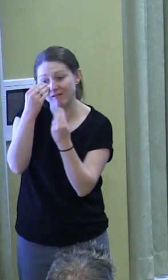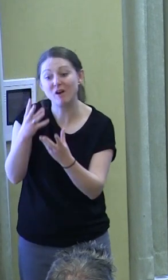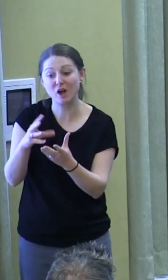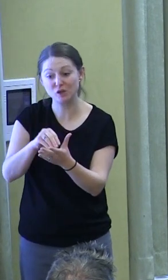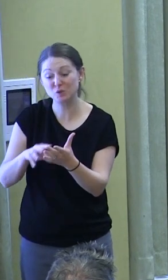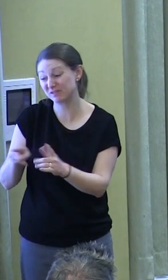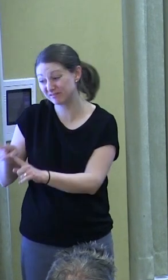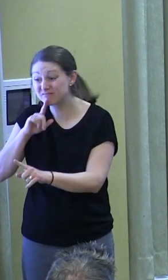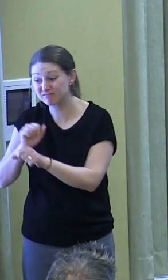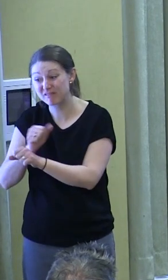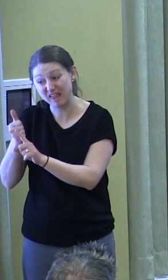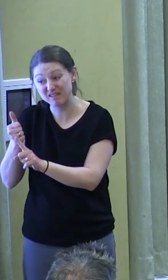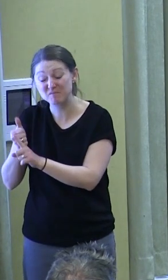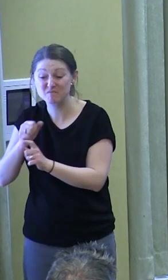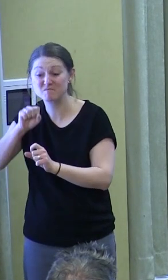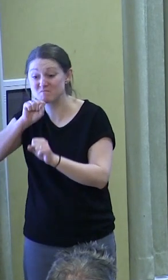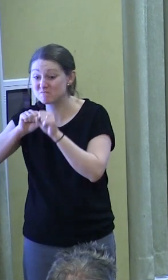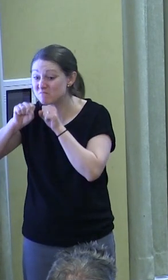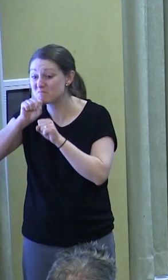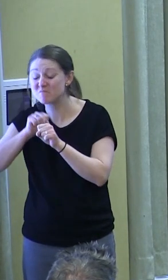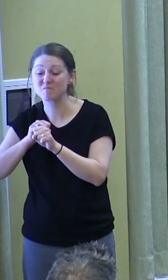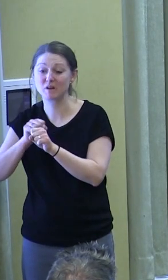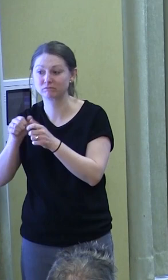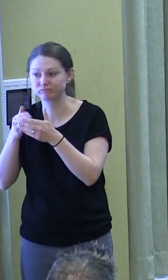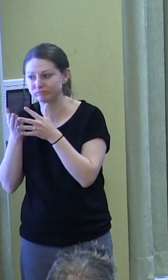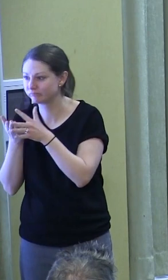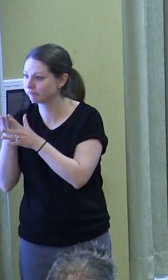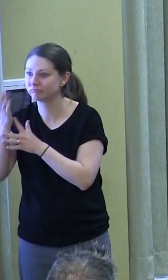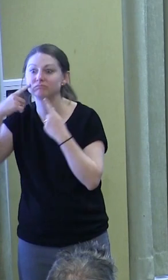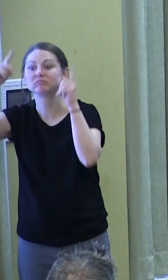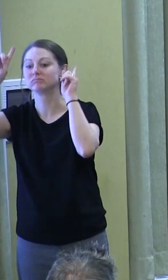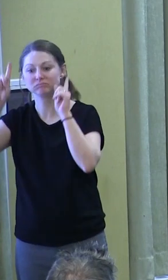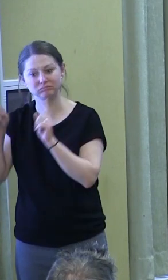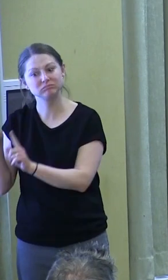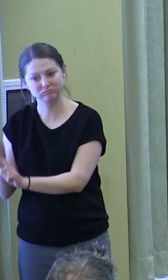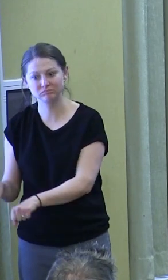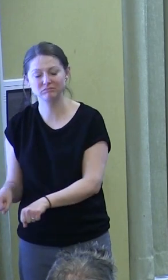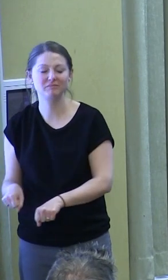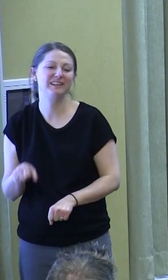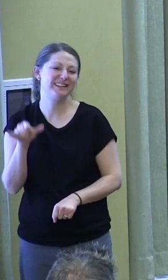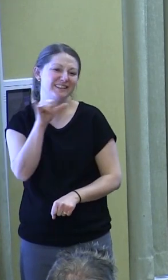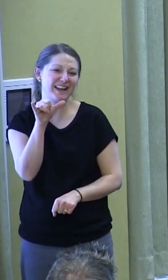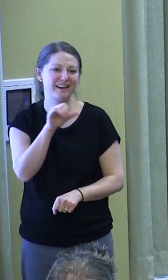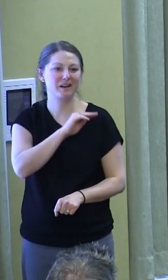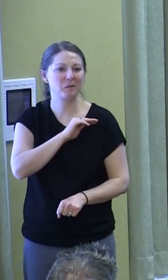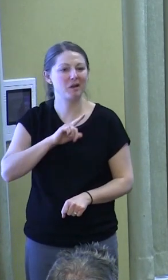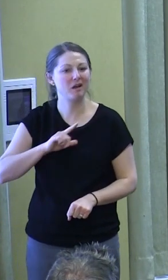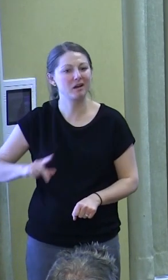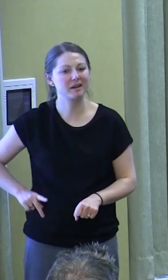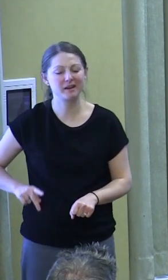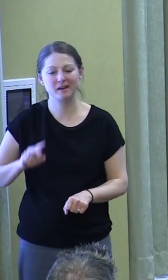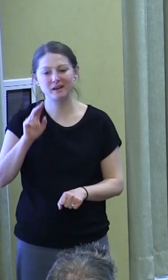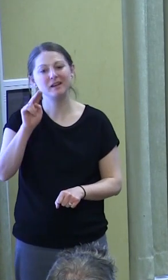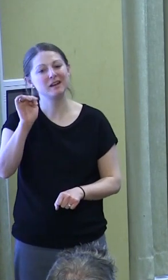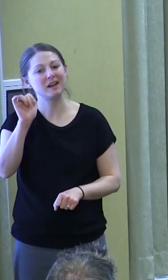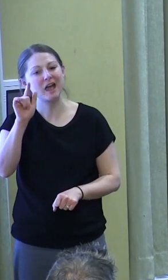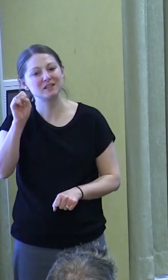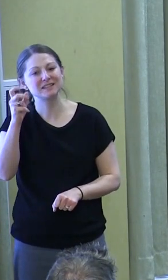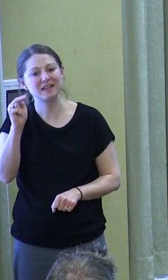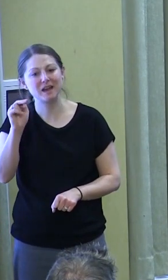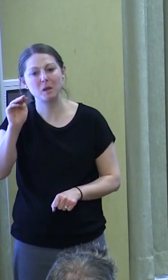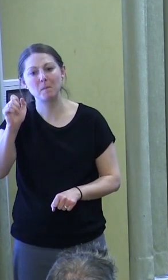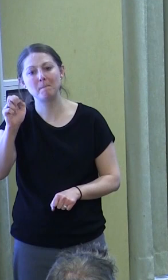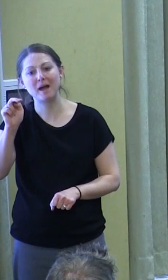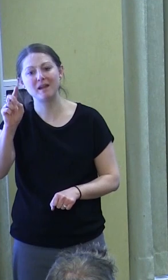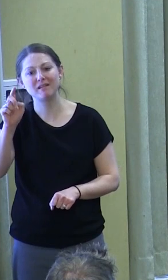endured. So, I'm thinking of folks here like Reverend Martin Luther King, Nelson Mandela, folks we tend to describe